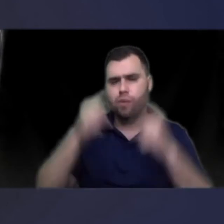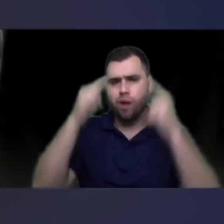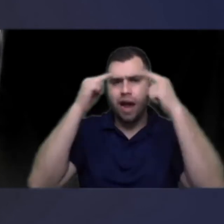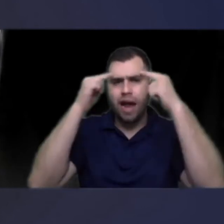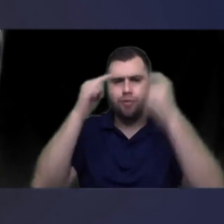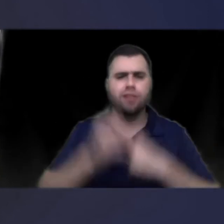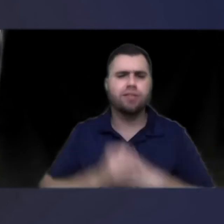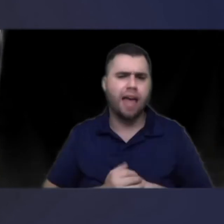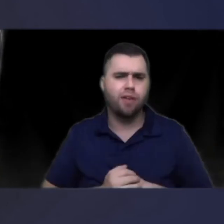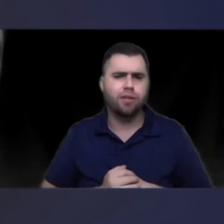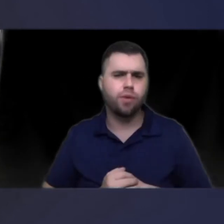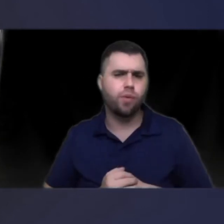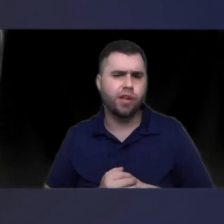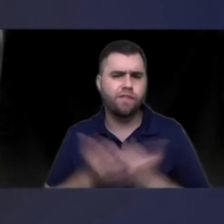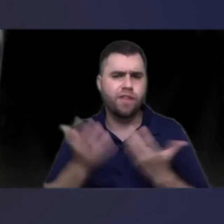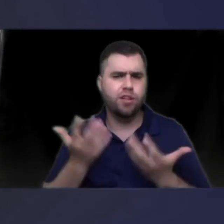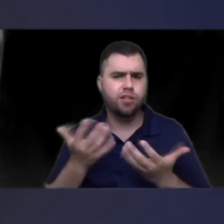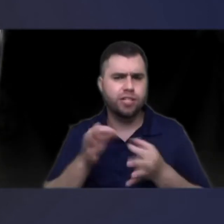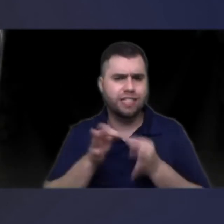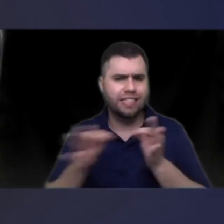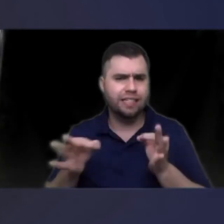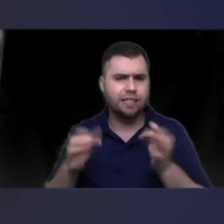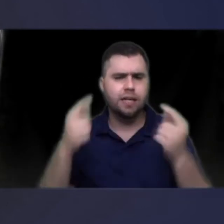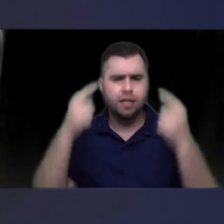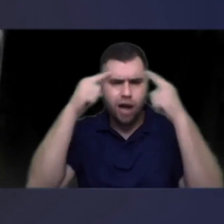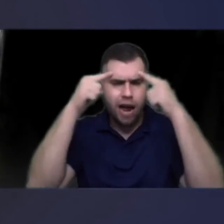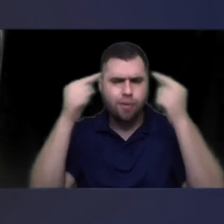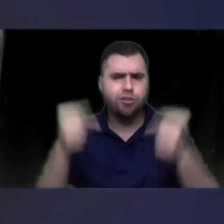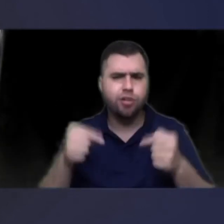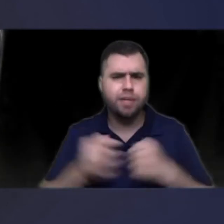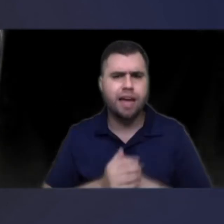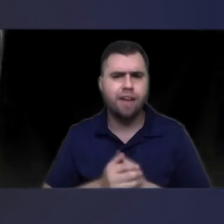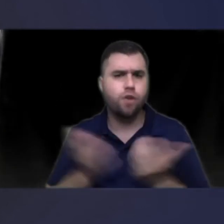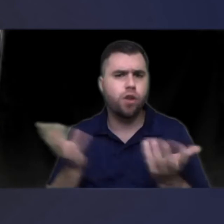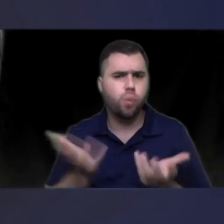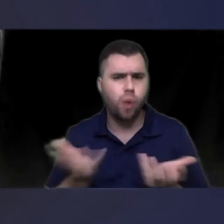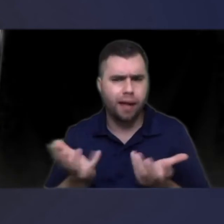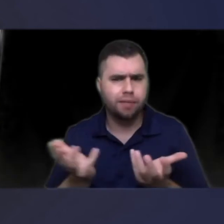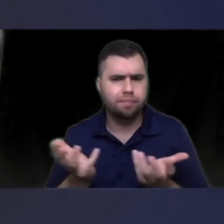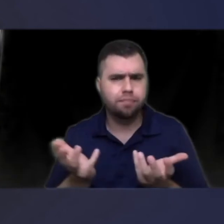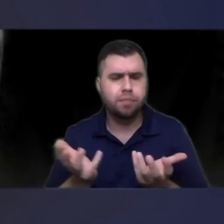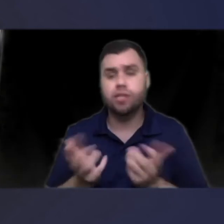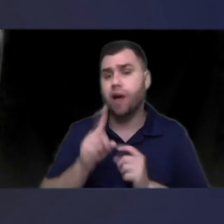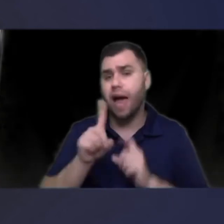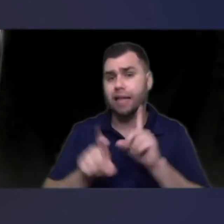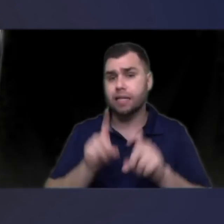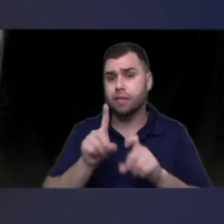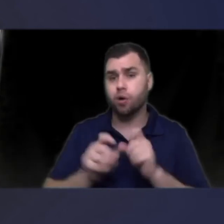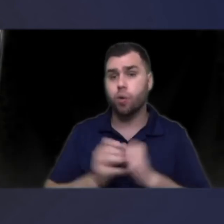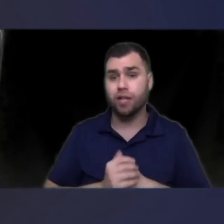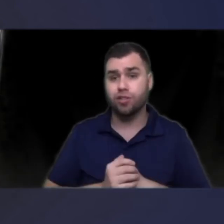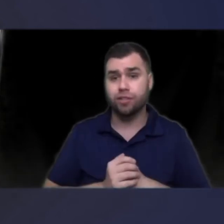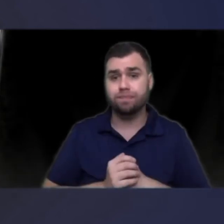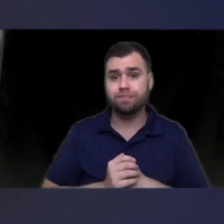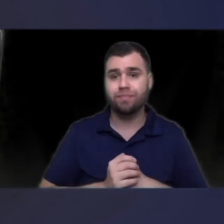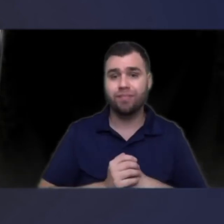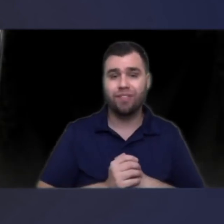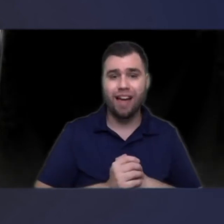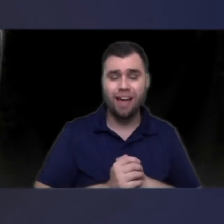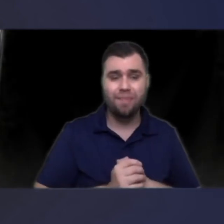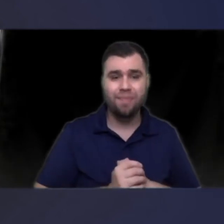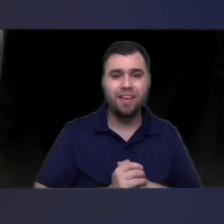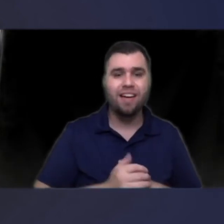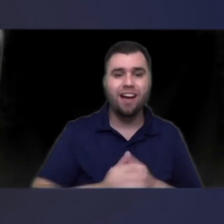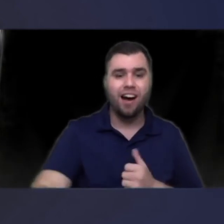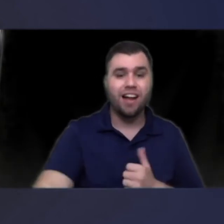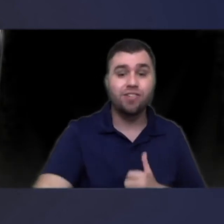we want our eyebrows down so when you finish your sentence your eyebrows should be down for the what because you're asking them a question okay